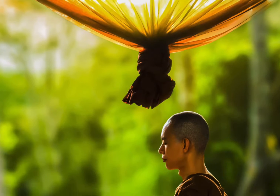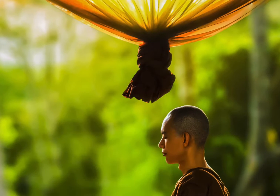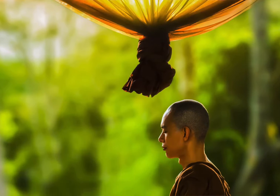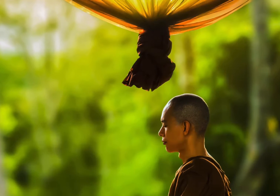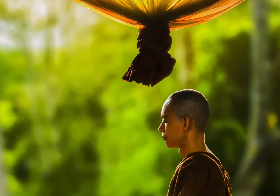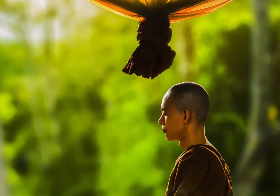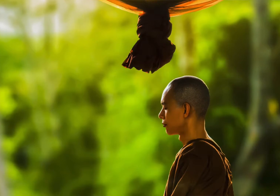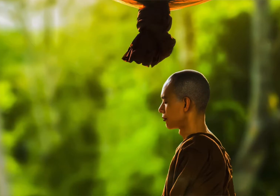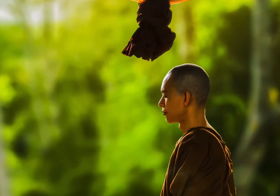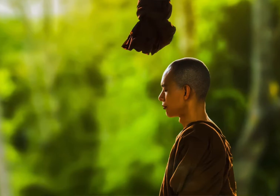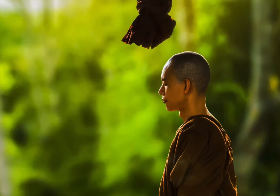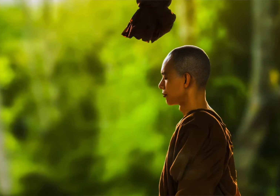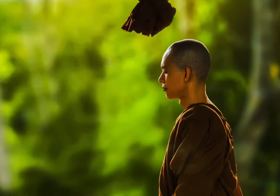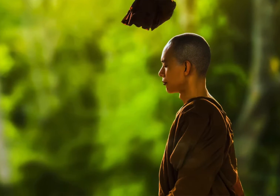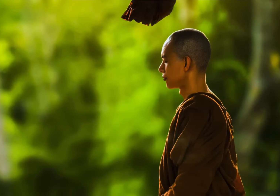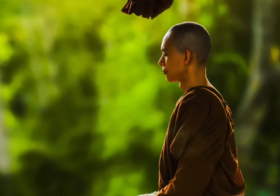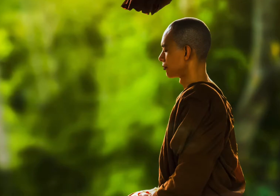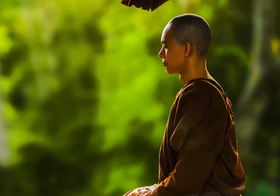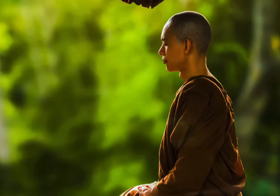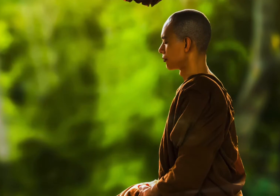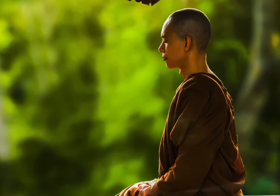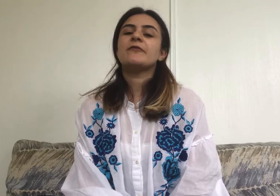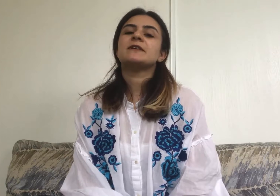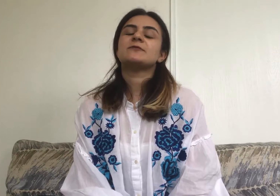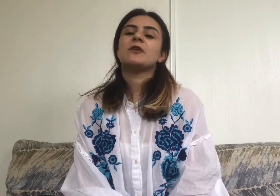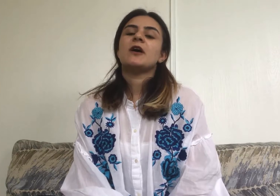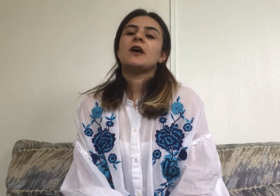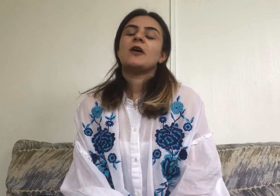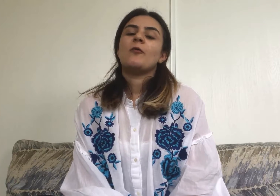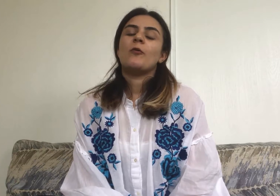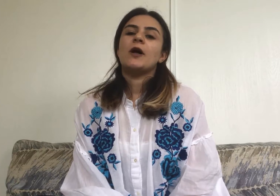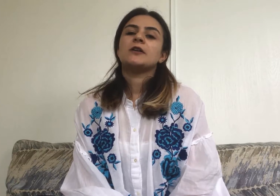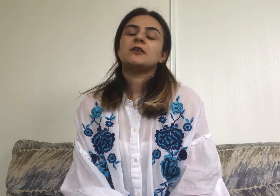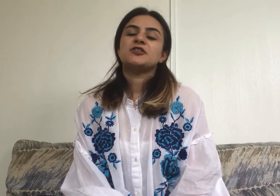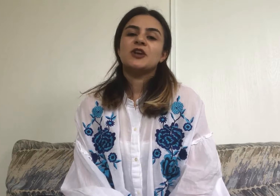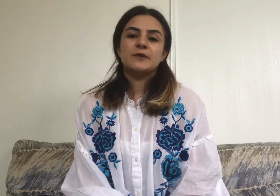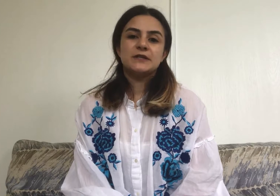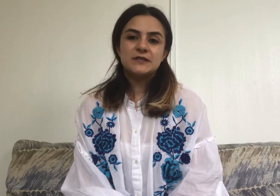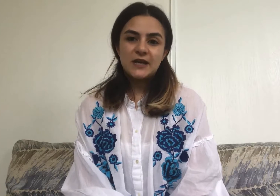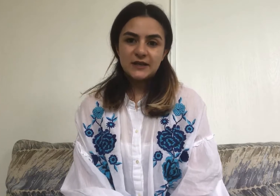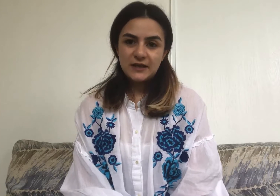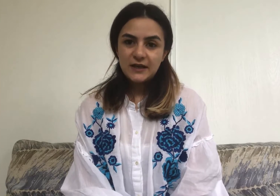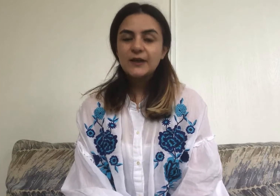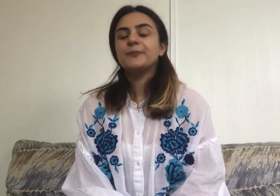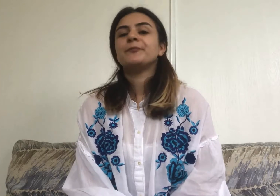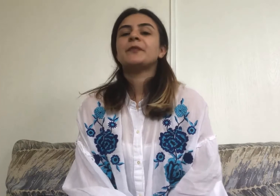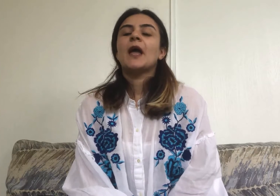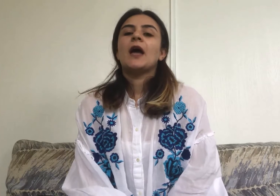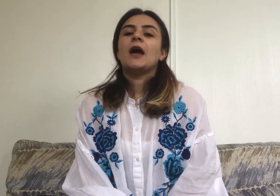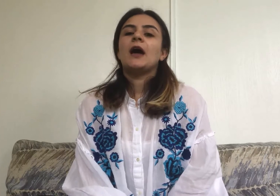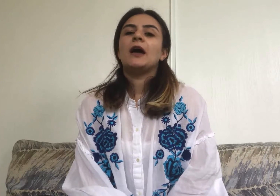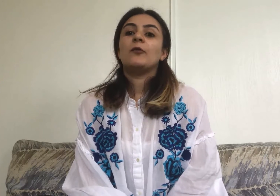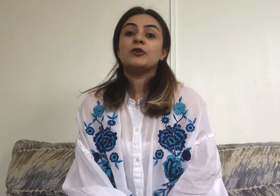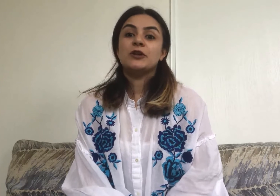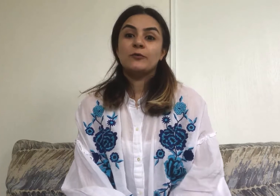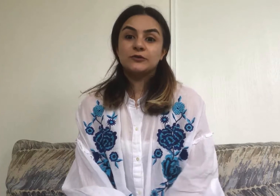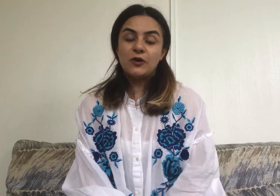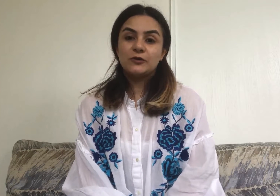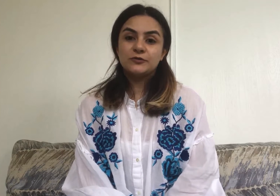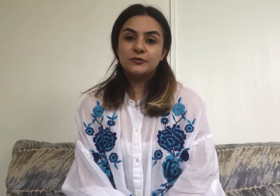cultures, and I found this one Japanese technique, which I will talk to